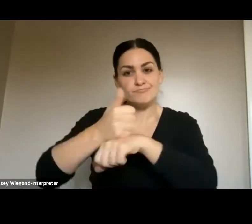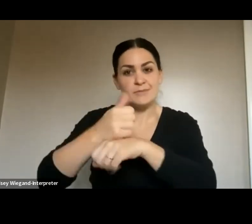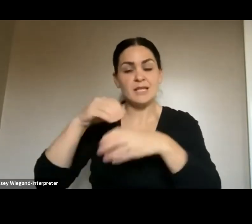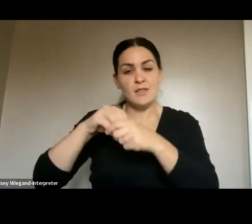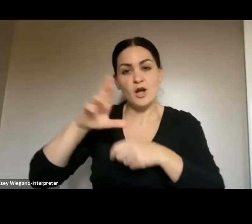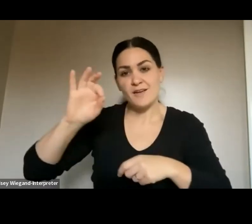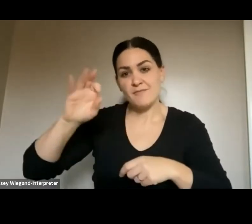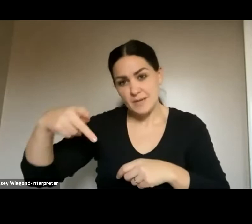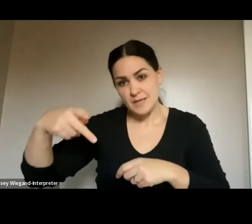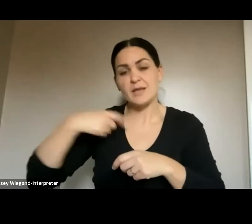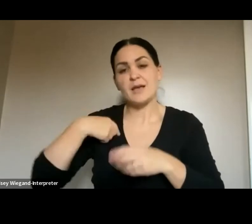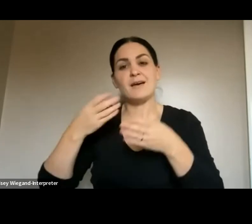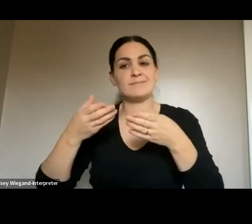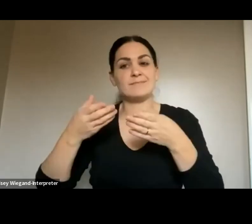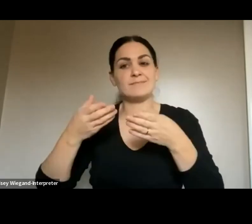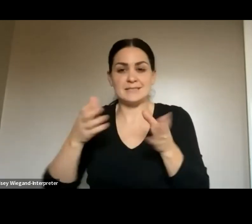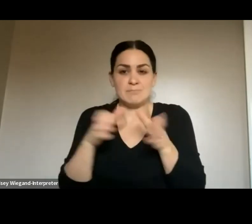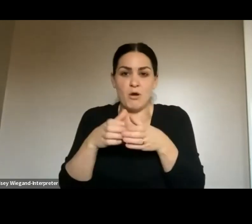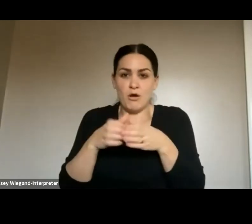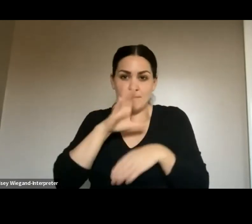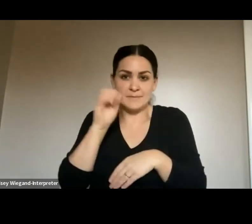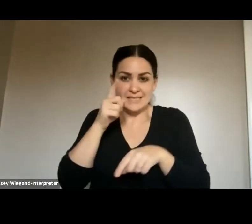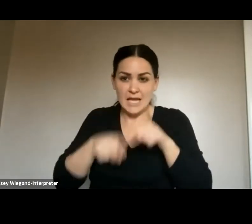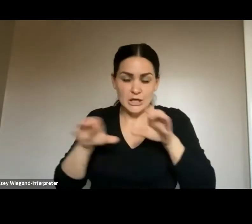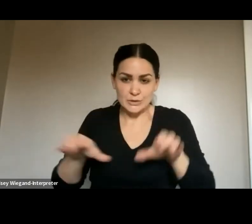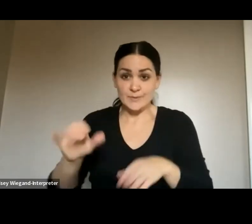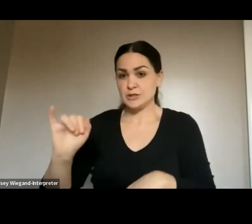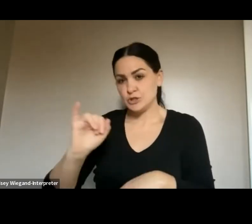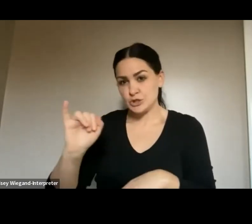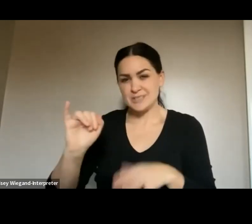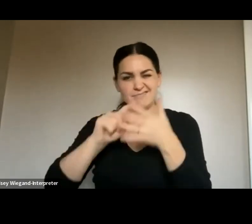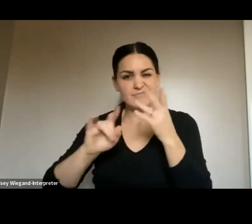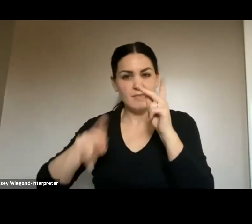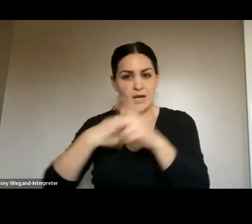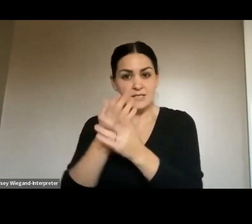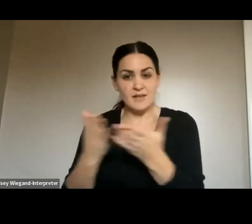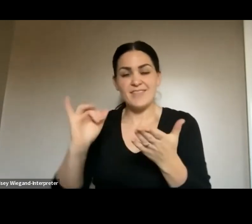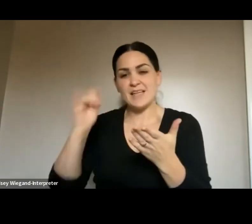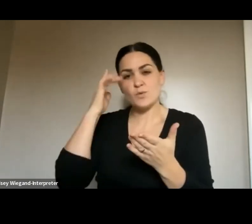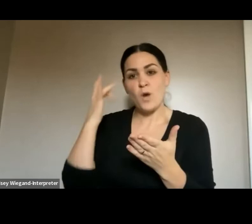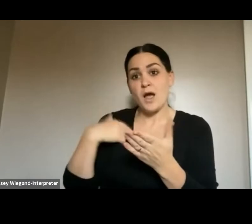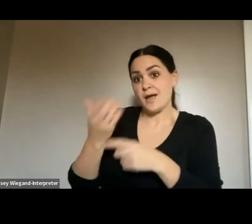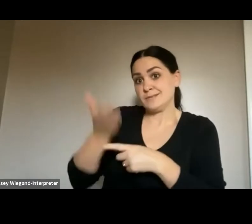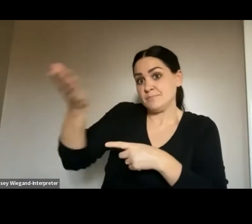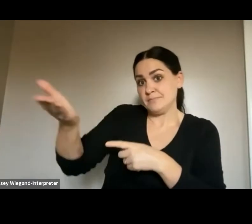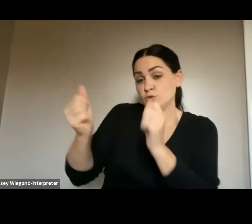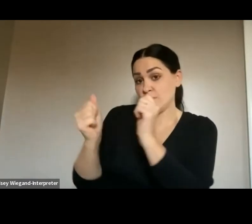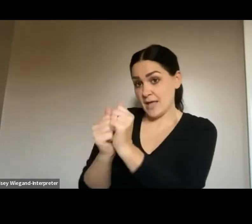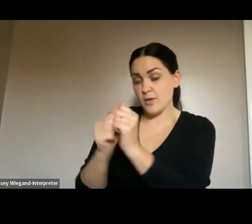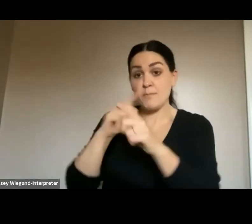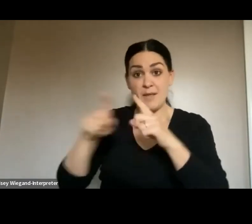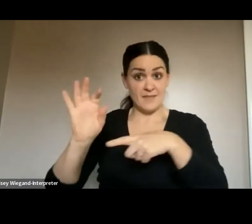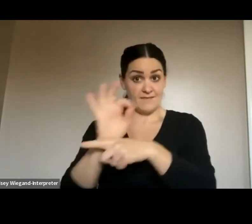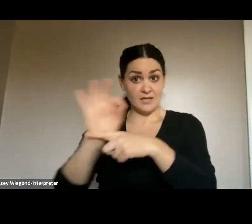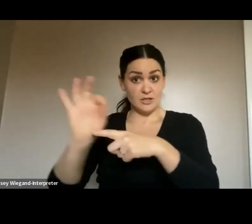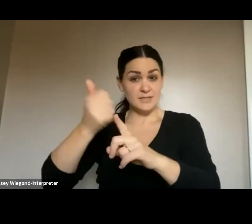small companies just can't do. Insurances, all of that stuff. So that was the purpose of that. But the function itself